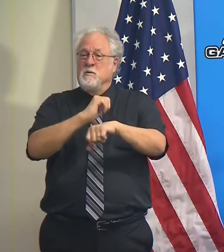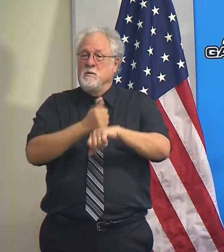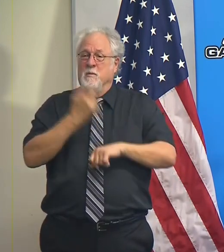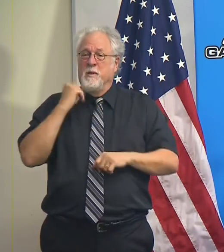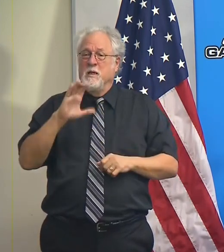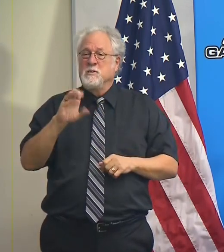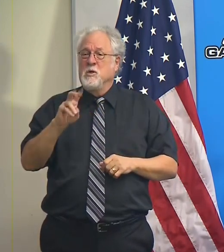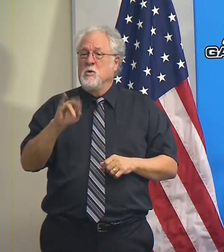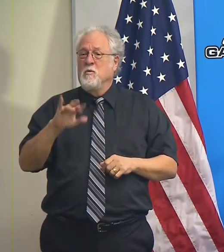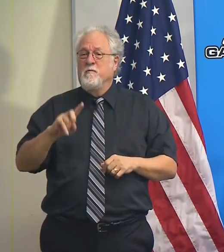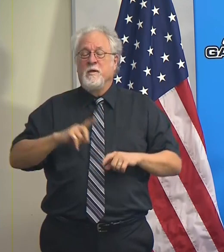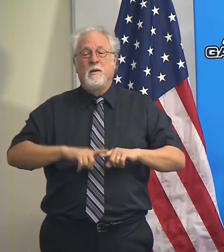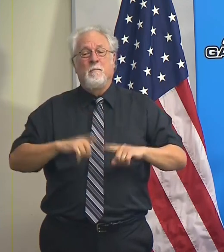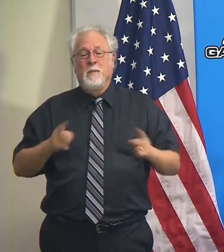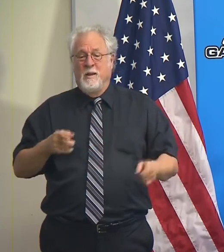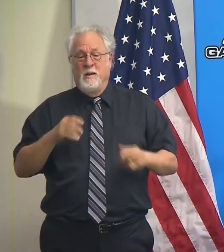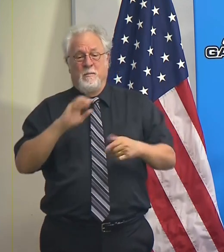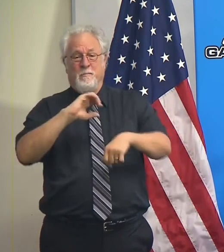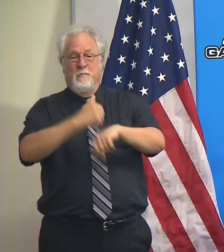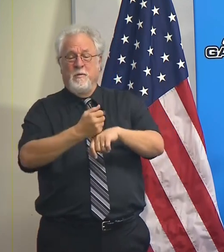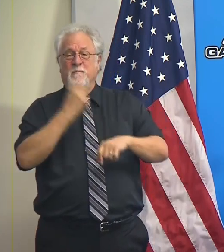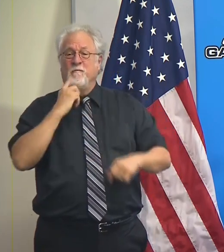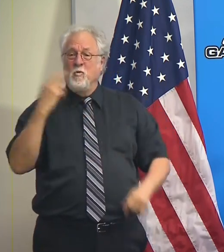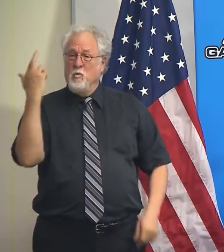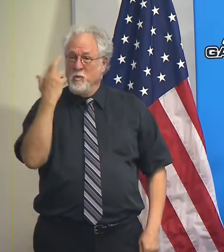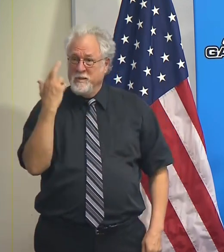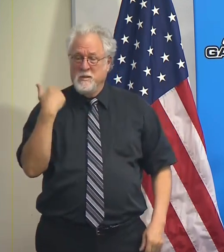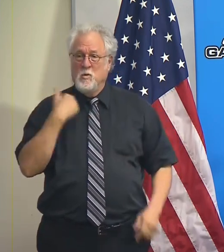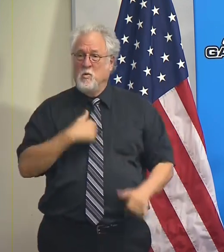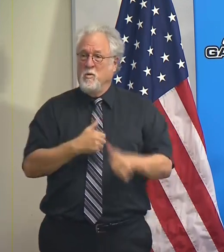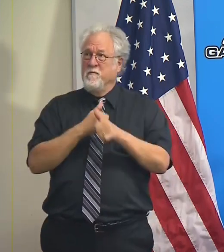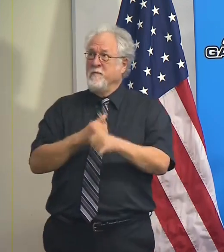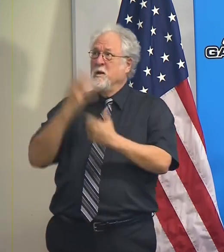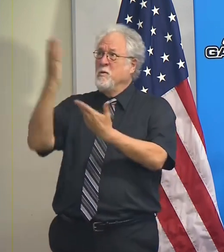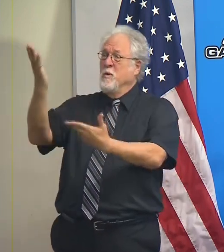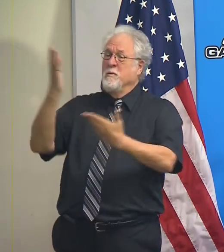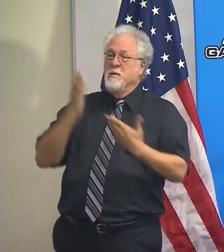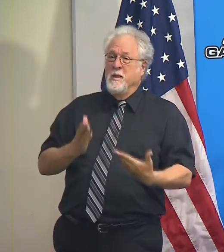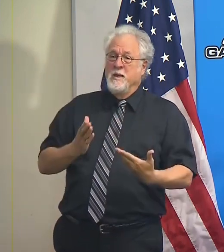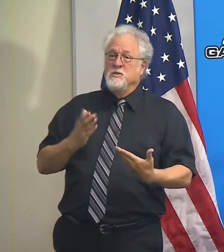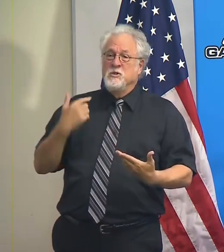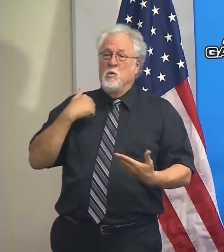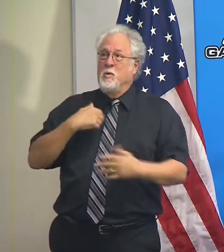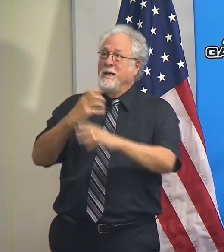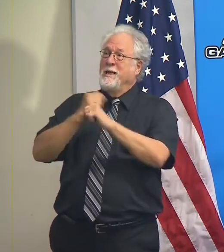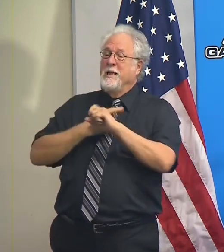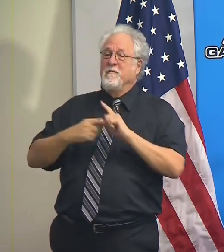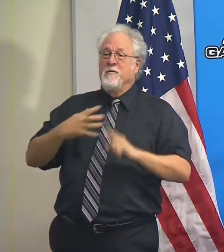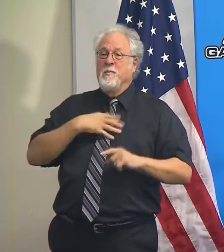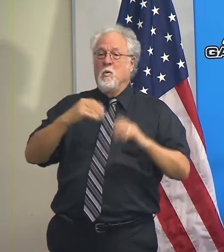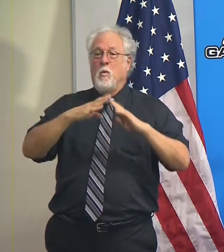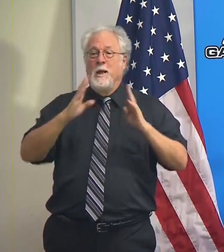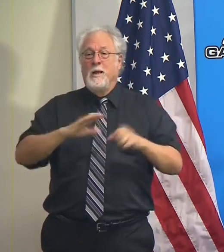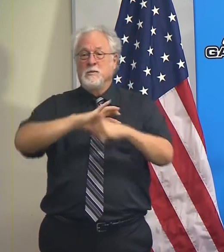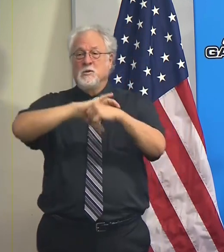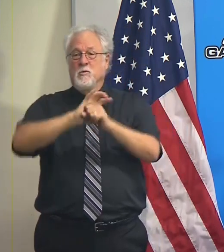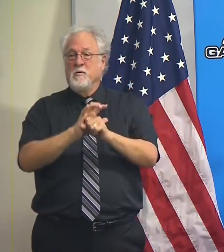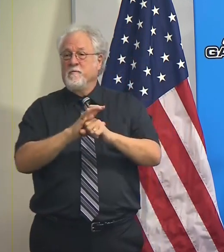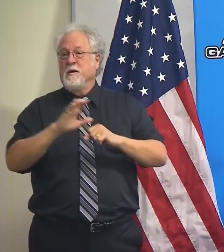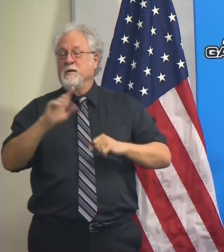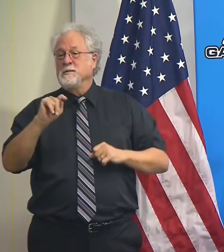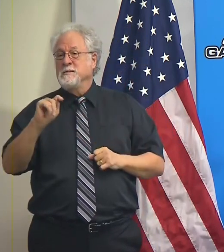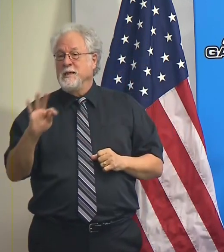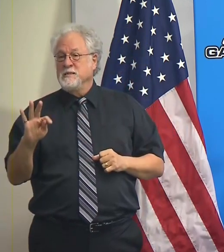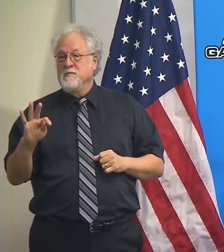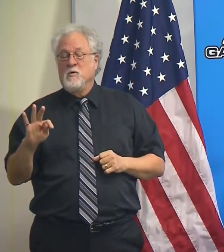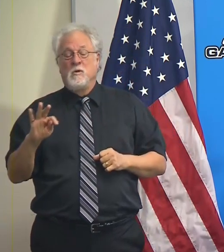COVID, but they're there for a reason. We are following the recommendations that we get from the White House Coronavirus Task Force.